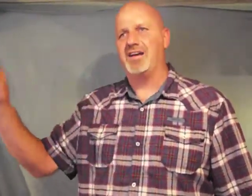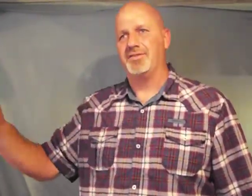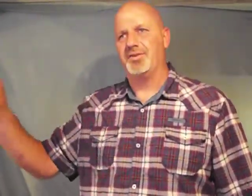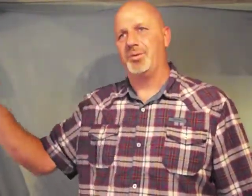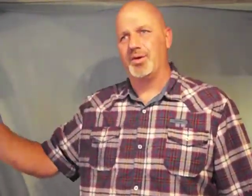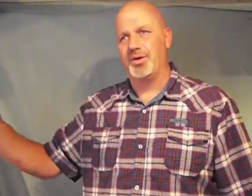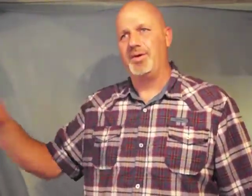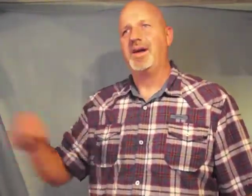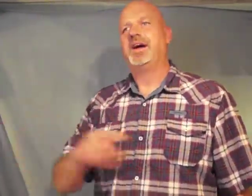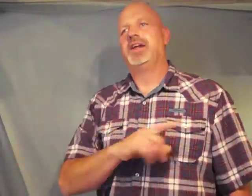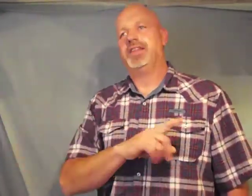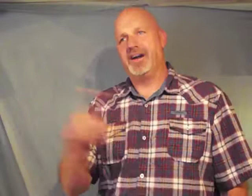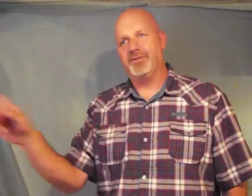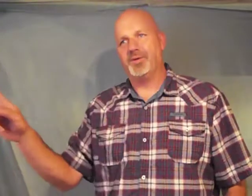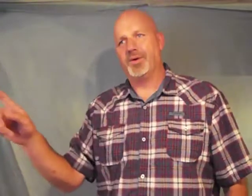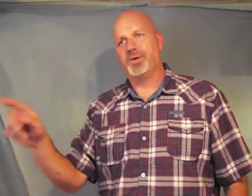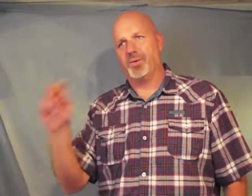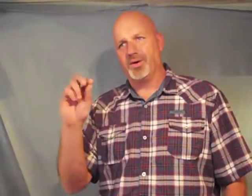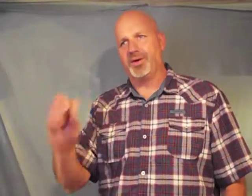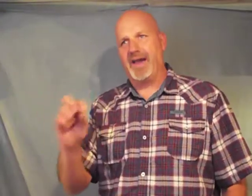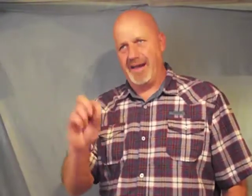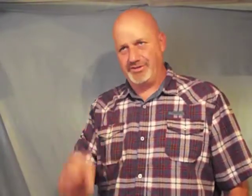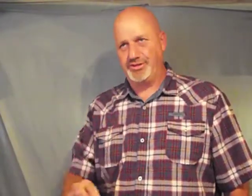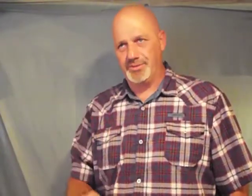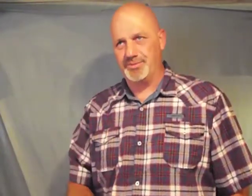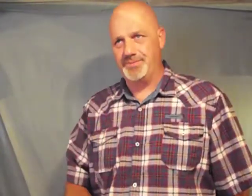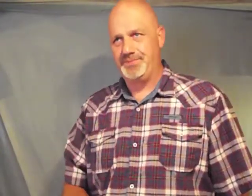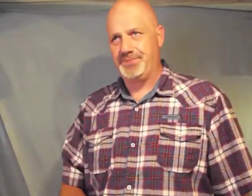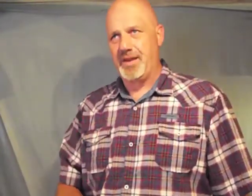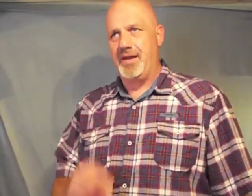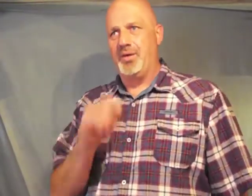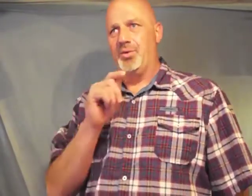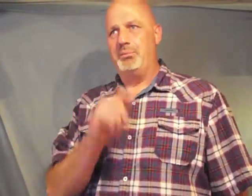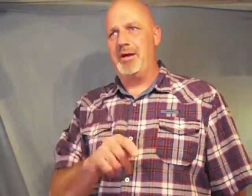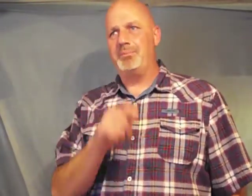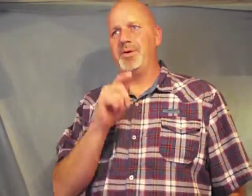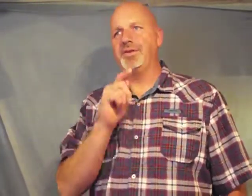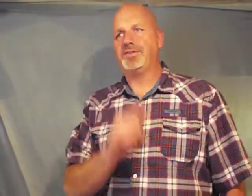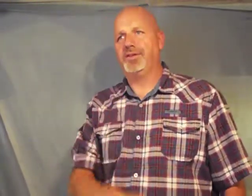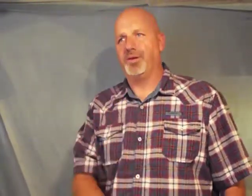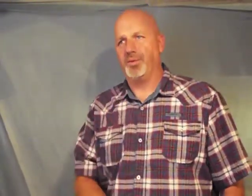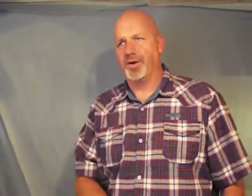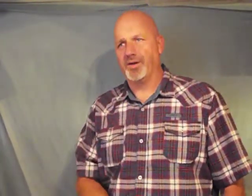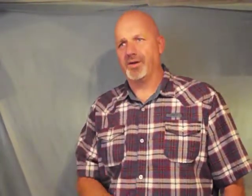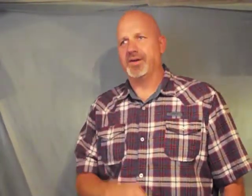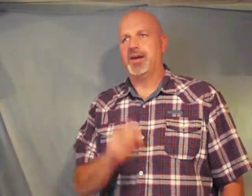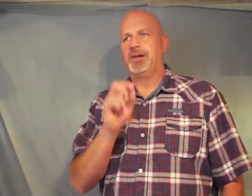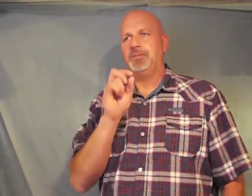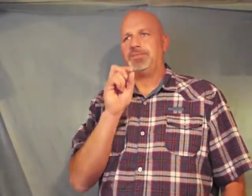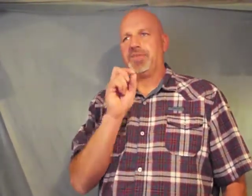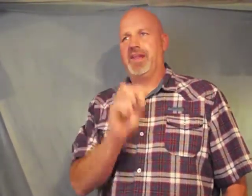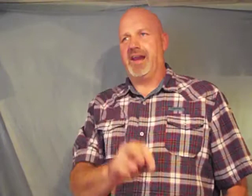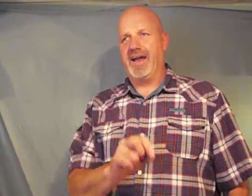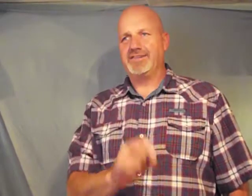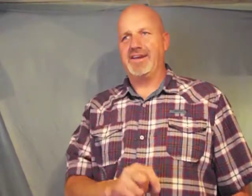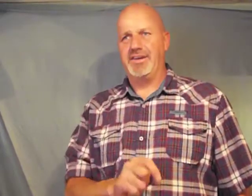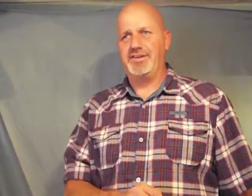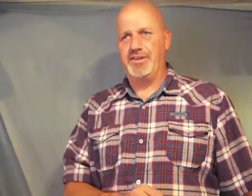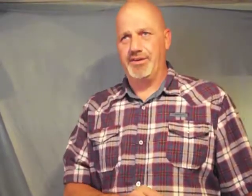of the world therefore the world hates you remember the word that I said to you